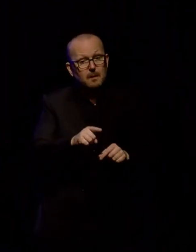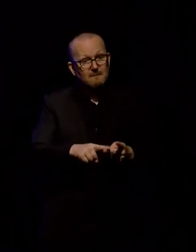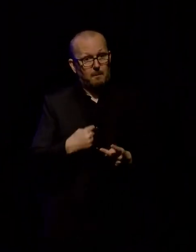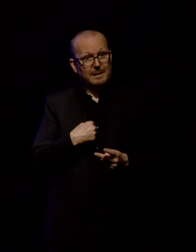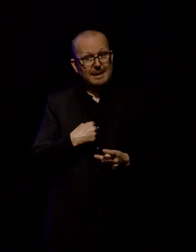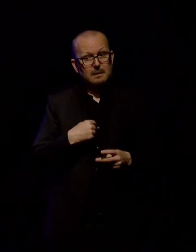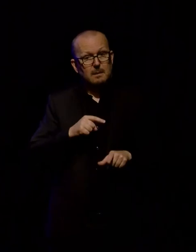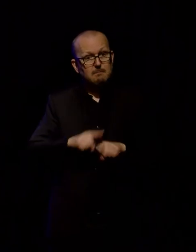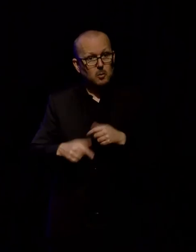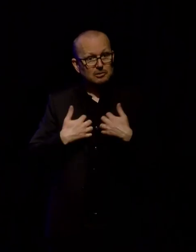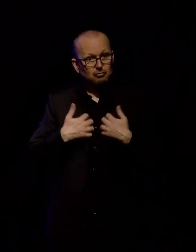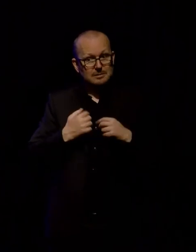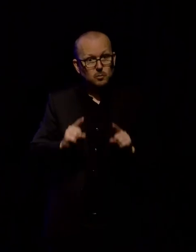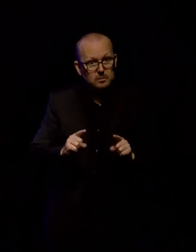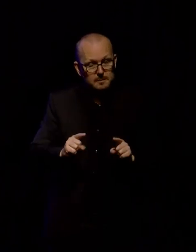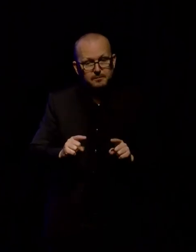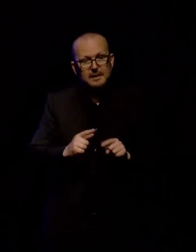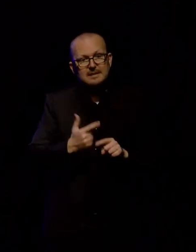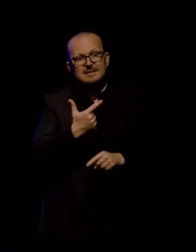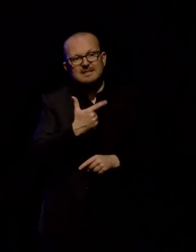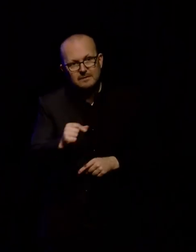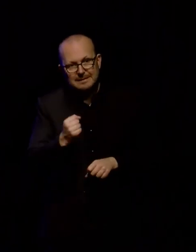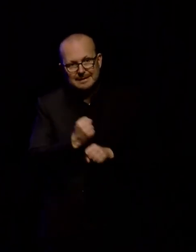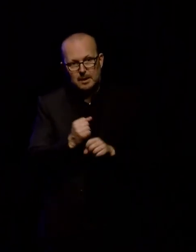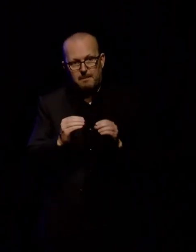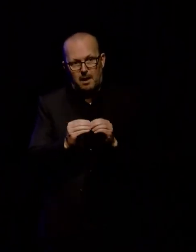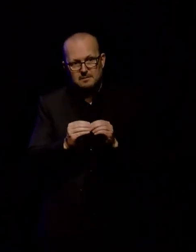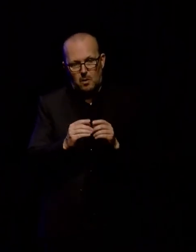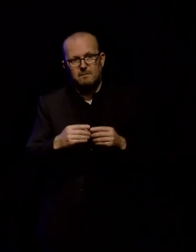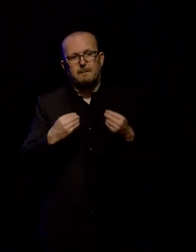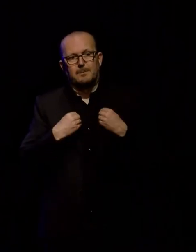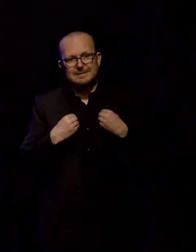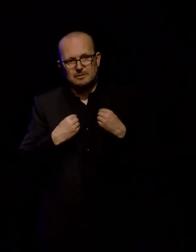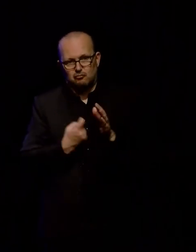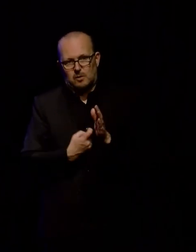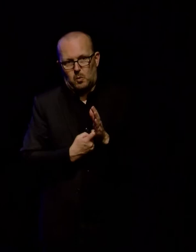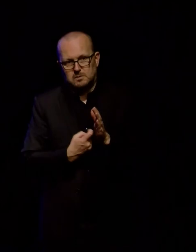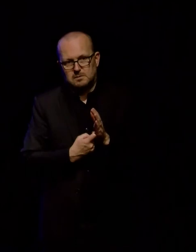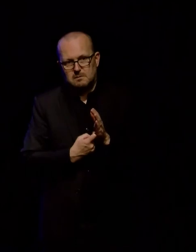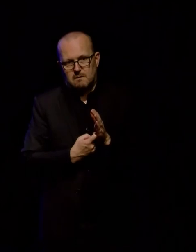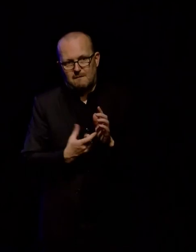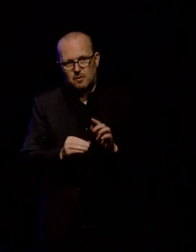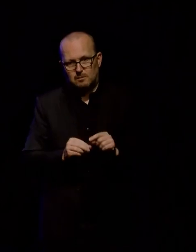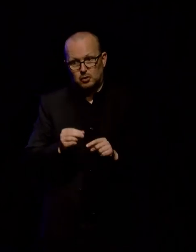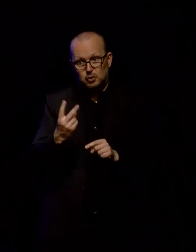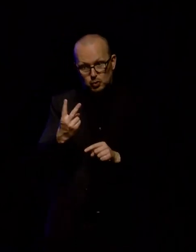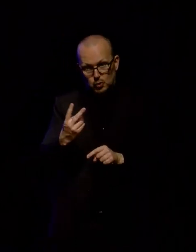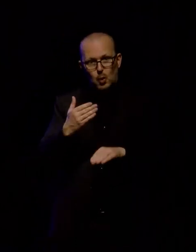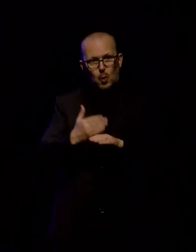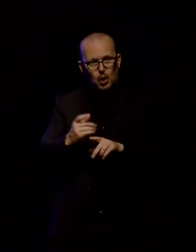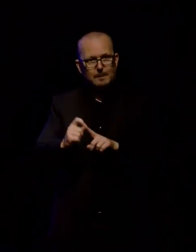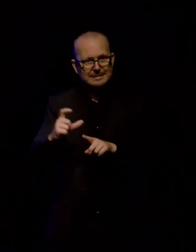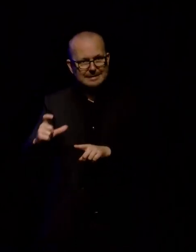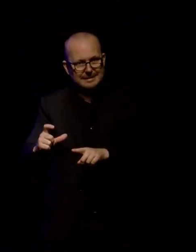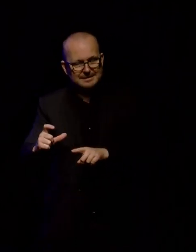interested in with the collection was the 70 gigabytes of business records that we received from two of their work PCs, and also